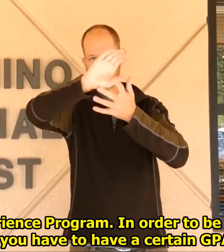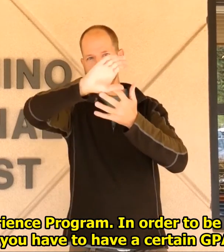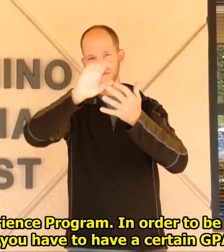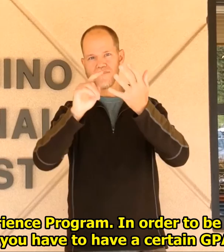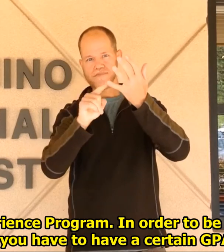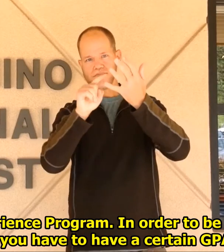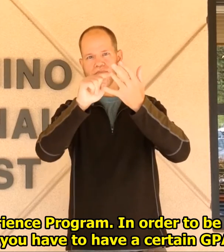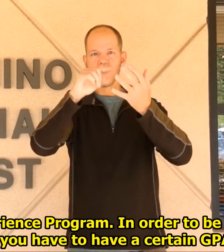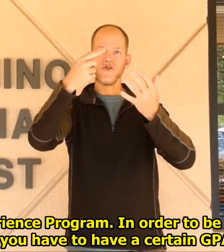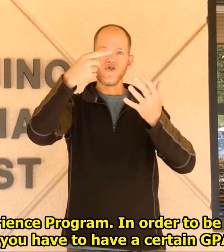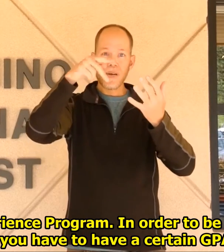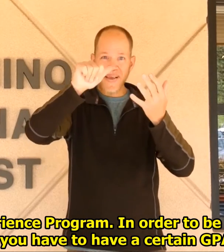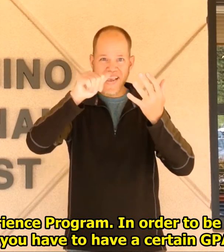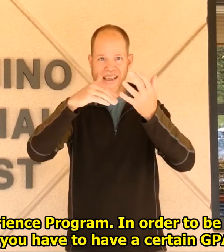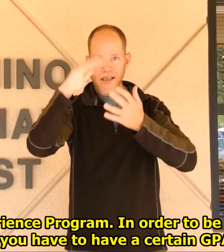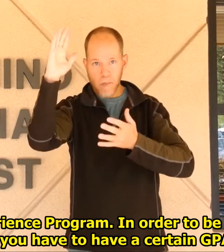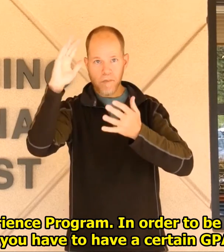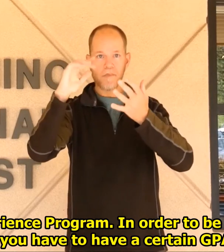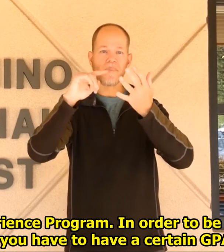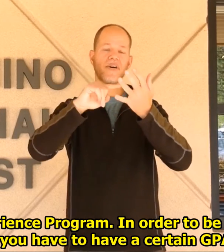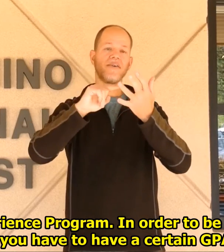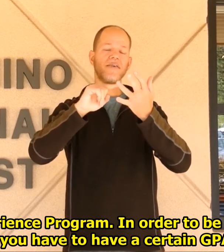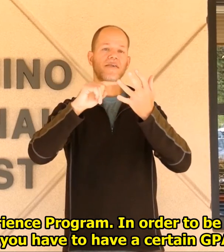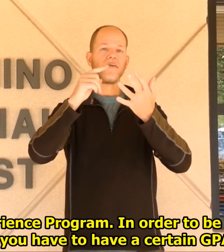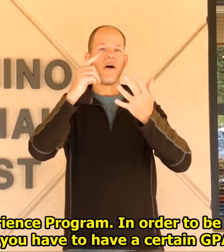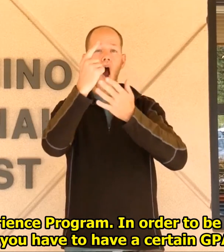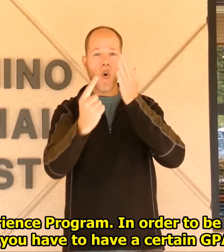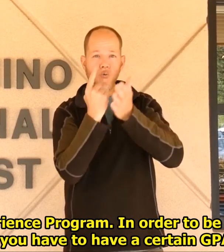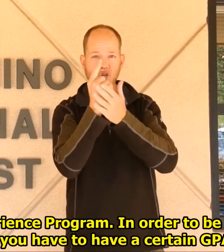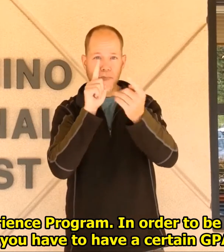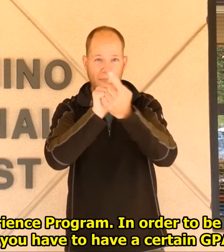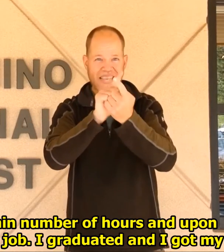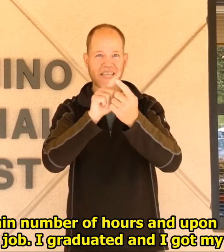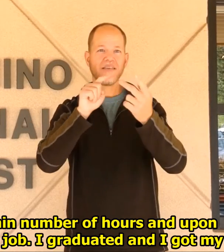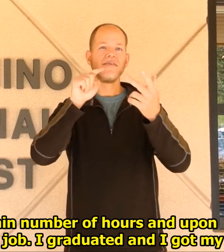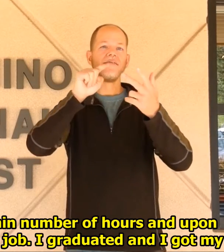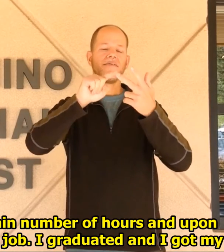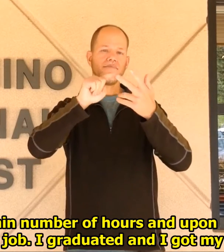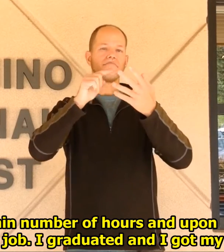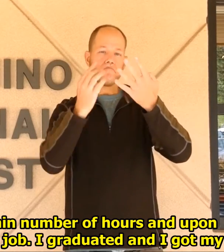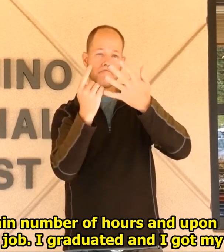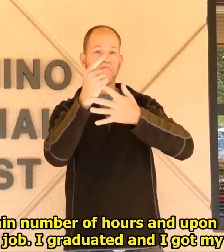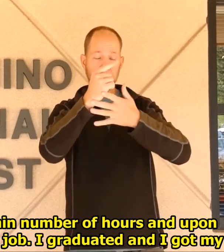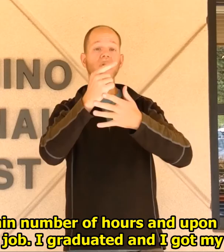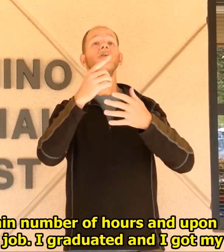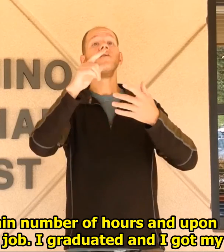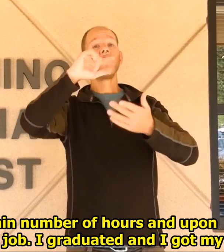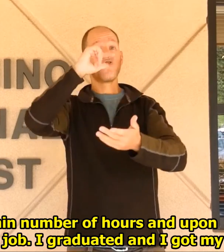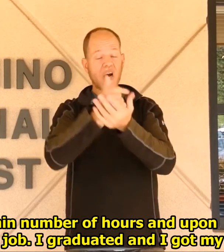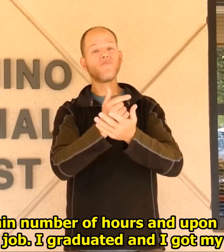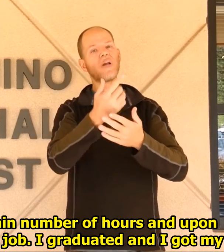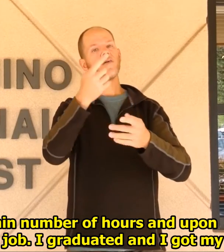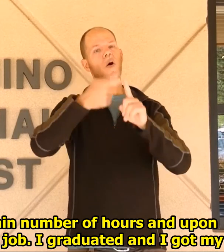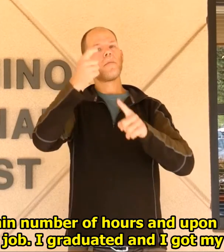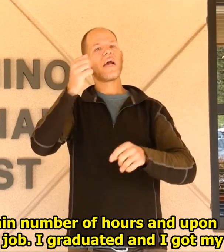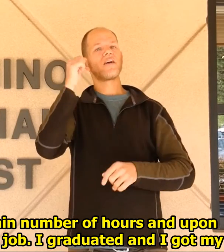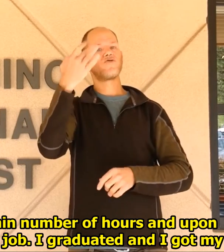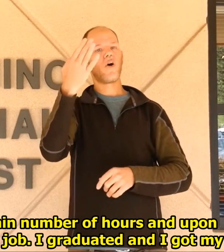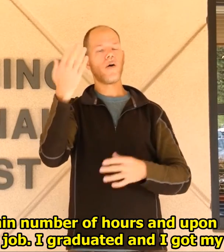In order to be accepted to the program you have have a certain GPA, you have to meet a certain number of hours, and upon